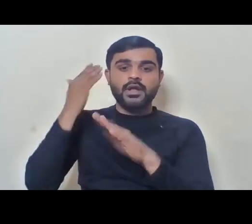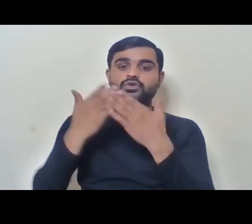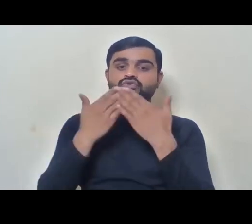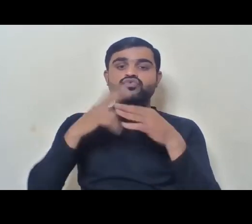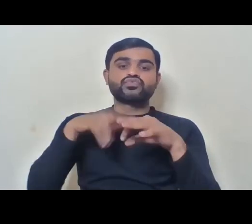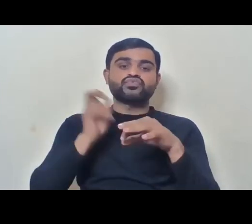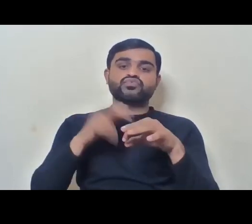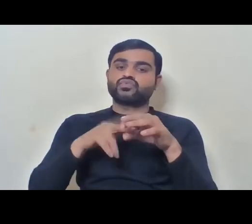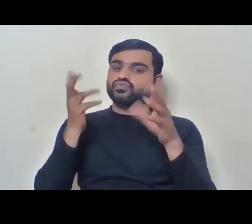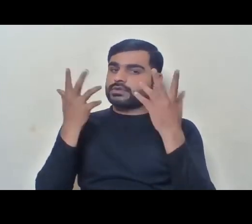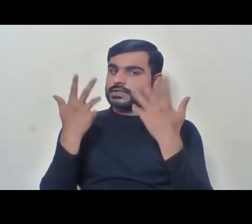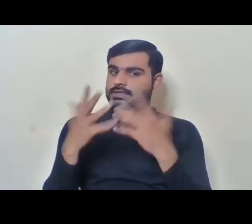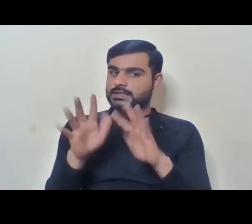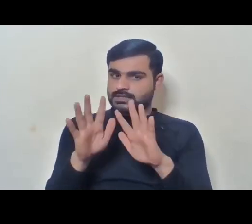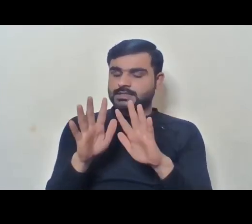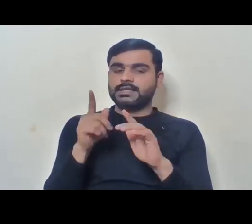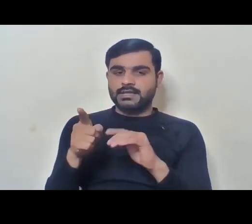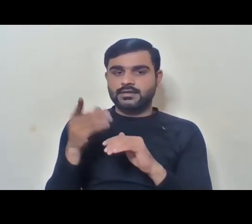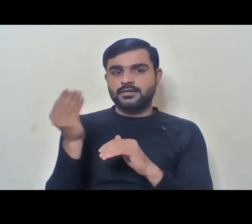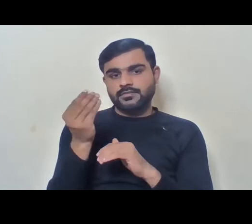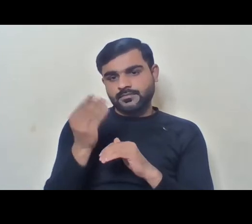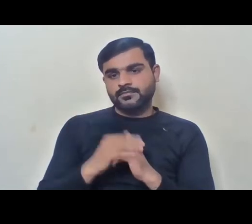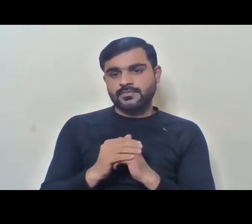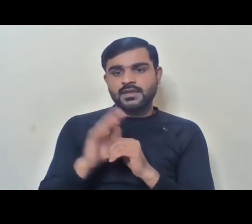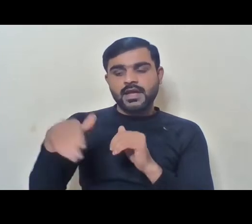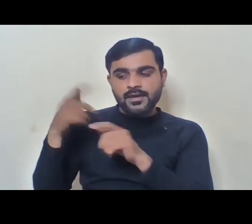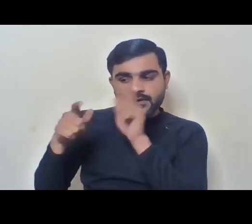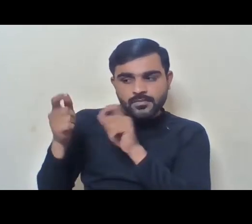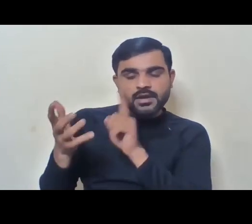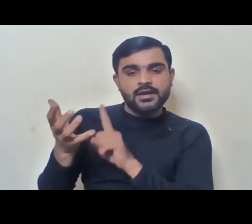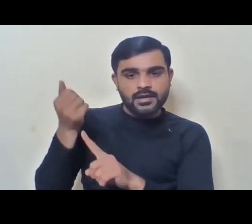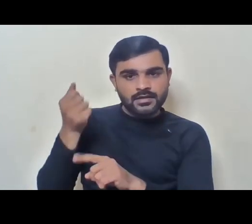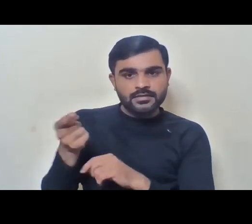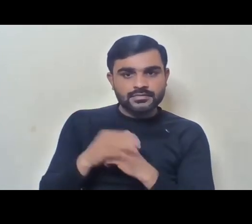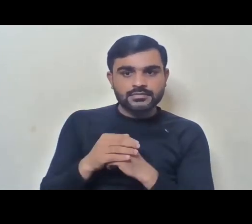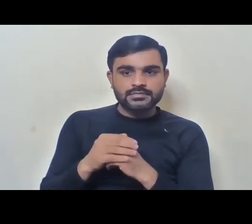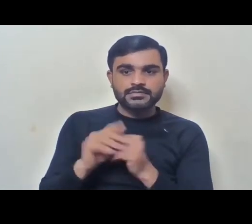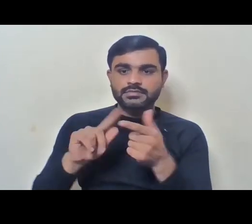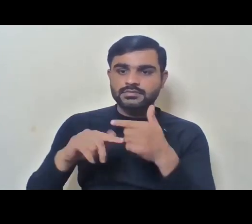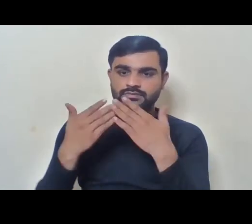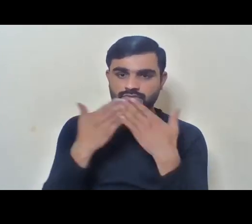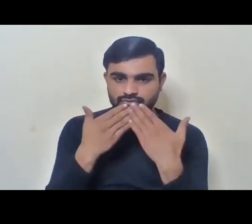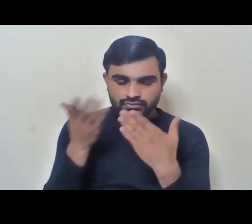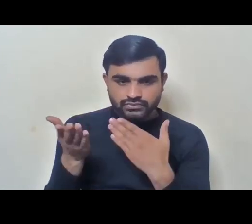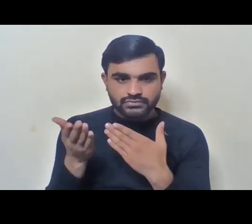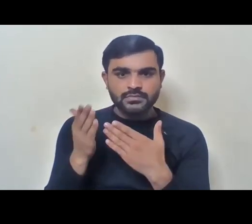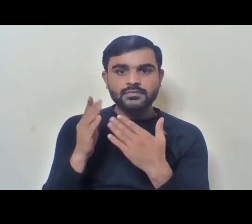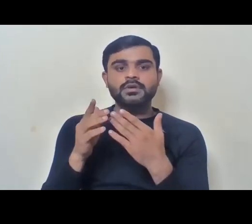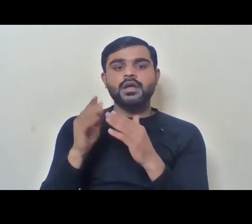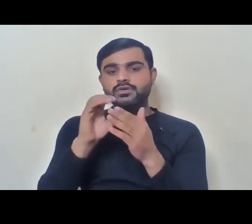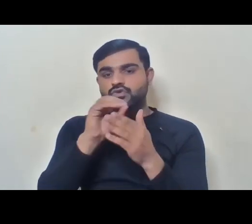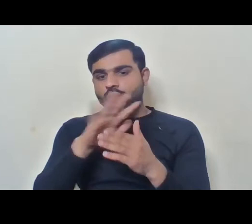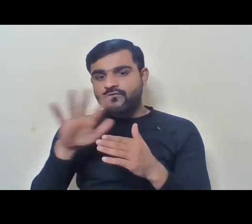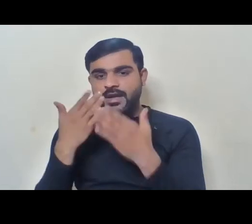from schools. Some, some they get that education up to primary level, but